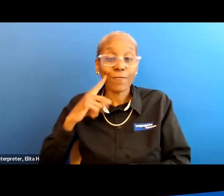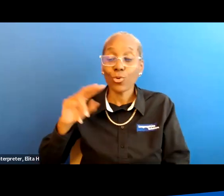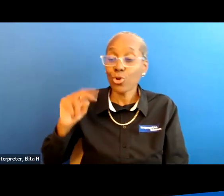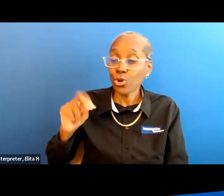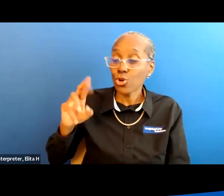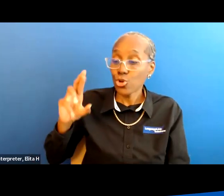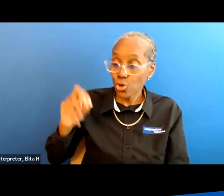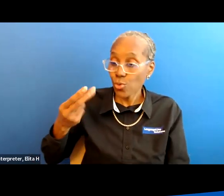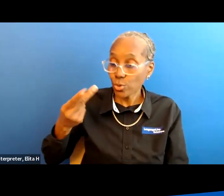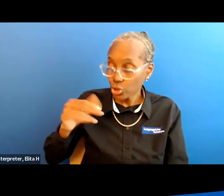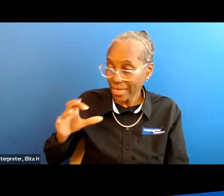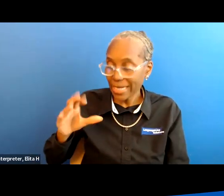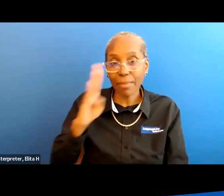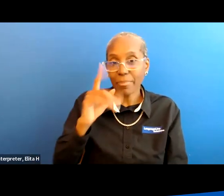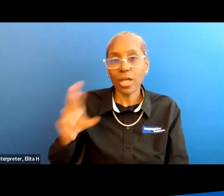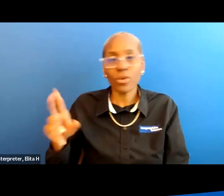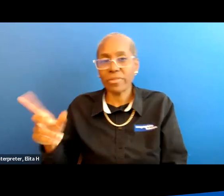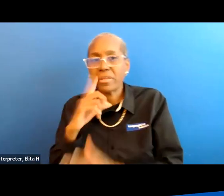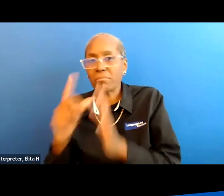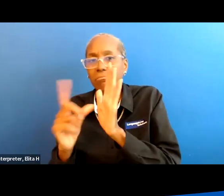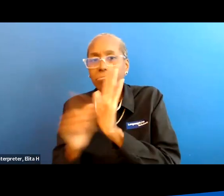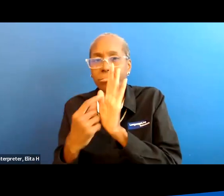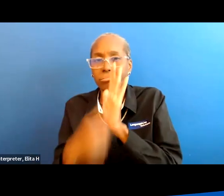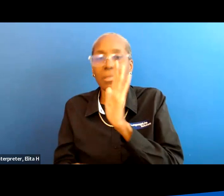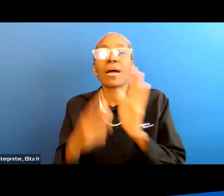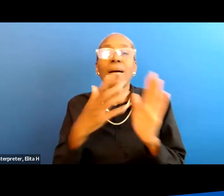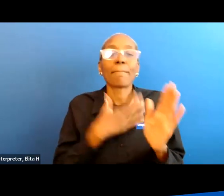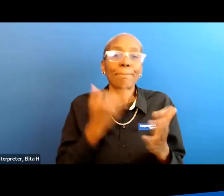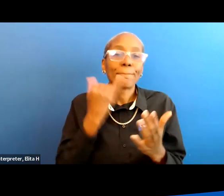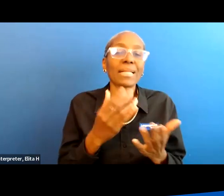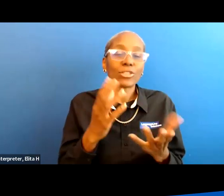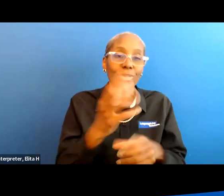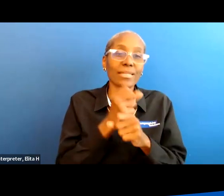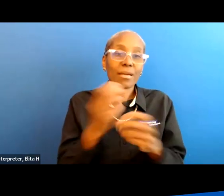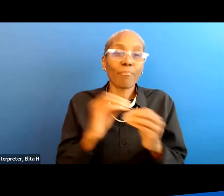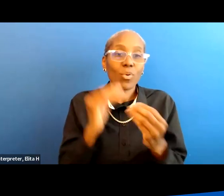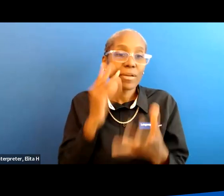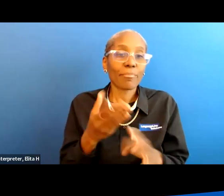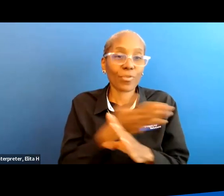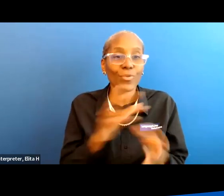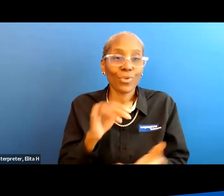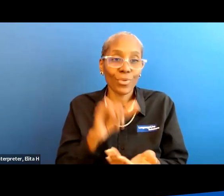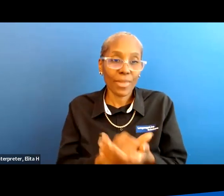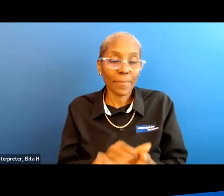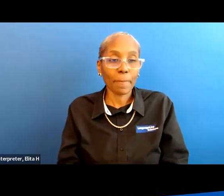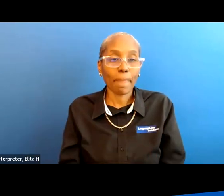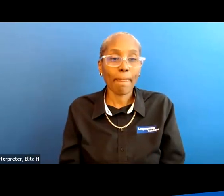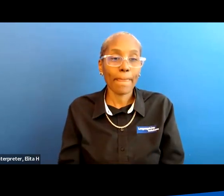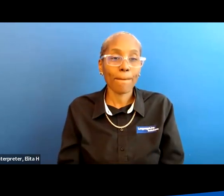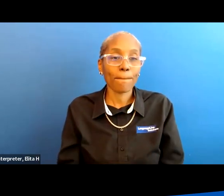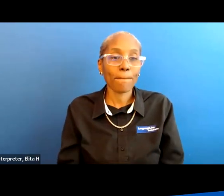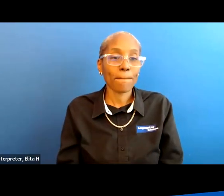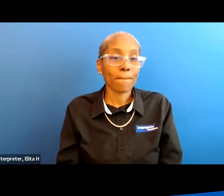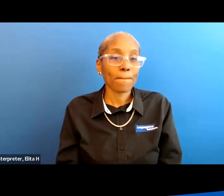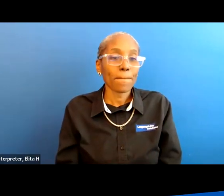bladder they should have that on there so i would get more information before i did that now it reminds me a lot